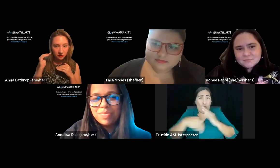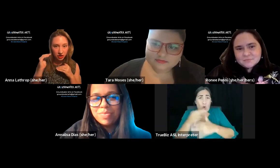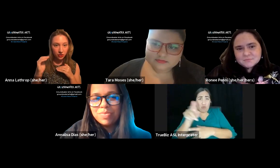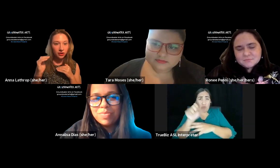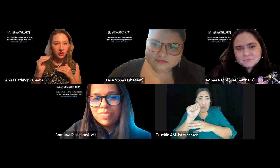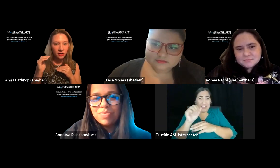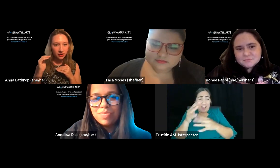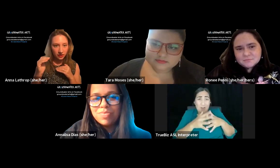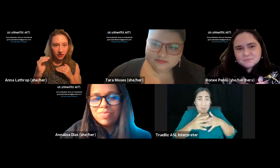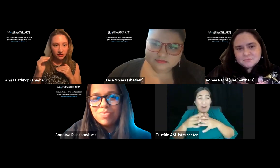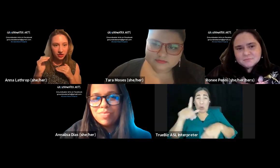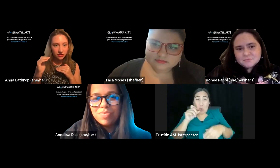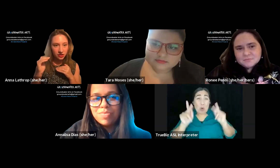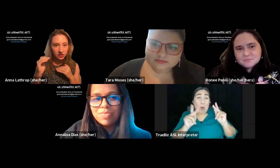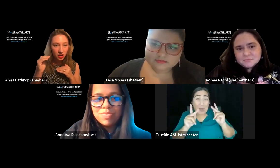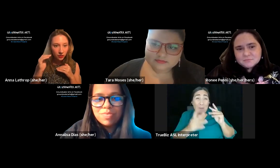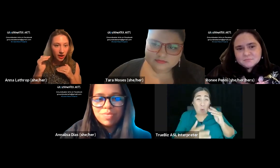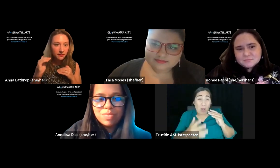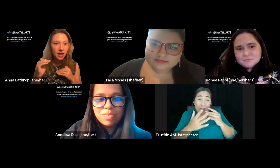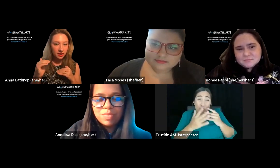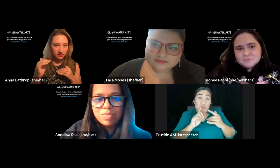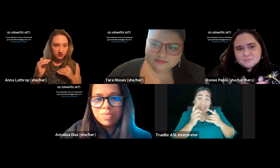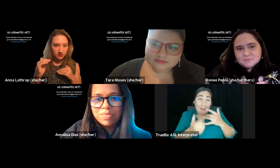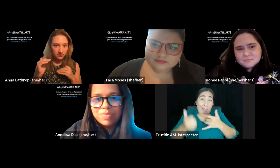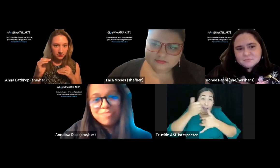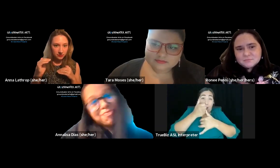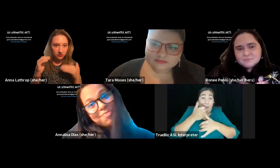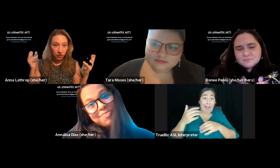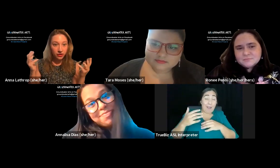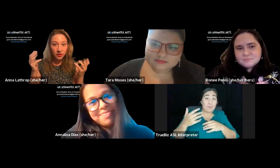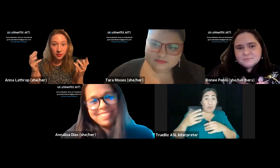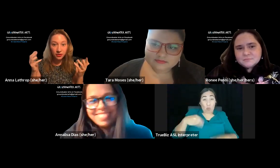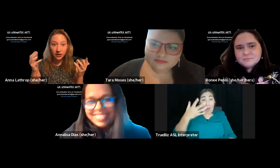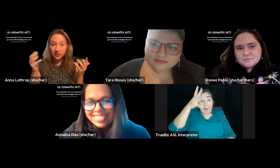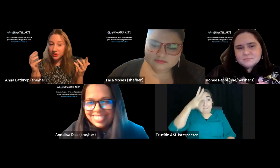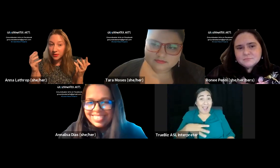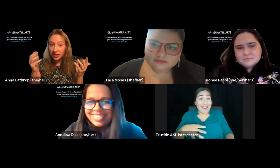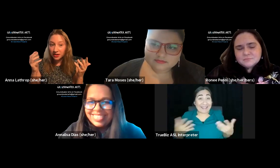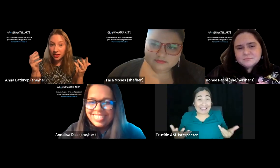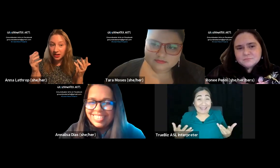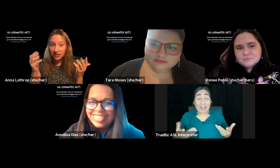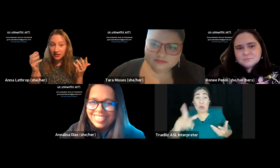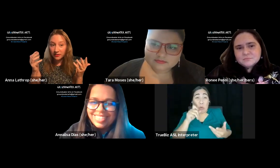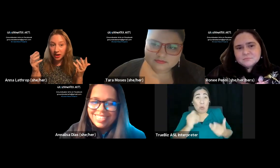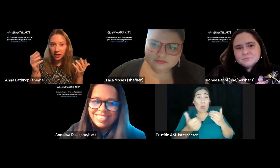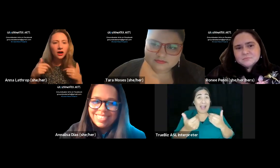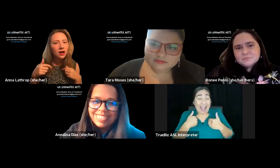majority of our theater institutions? White men. Who are the people who have the most money in the United States of America? Oh,